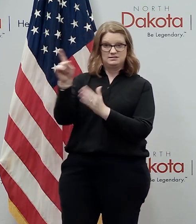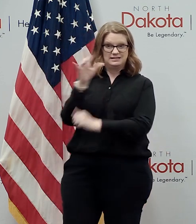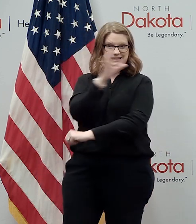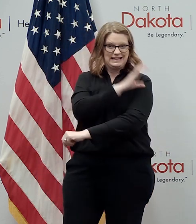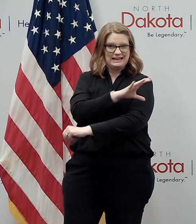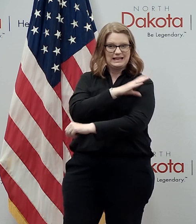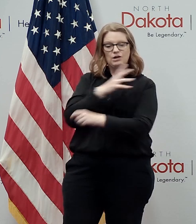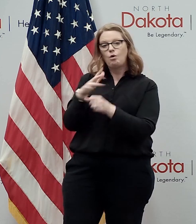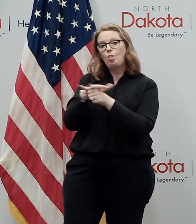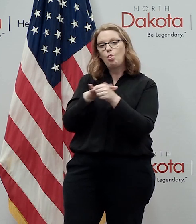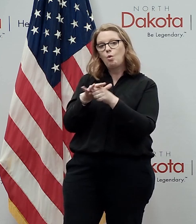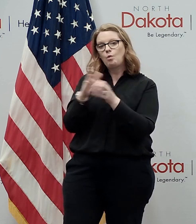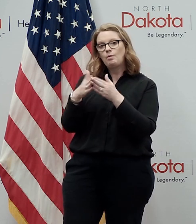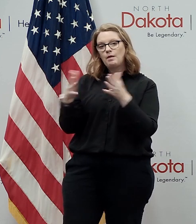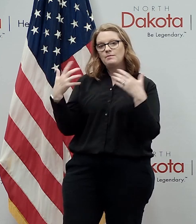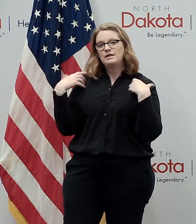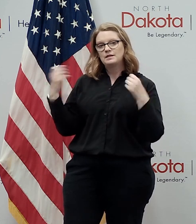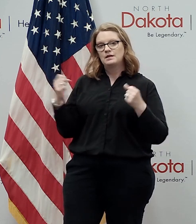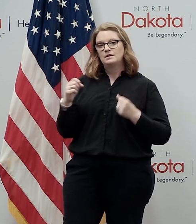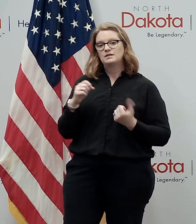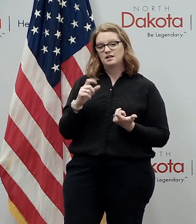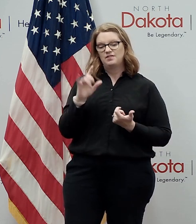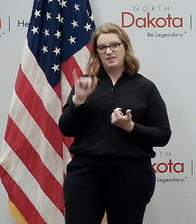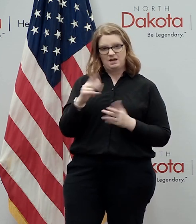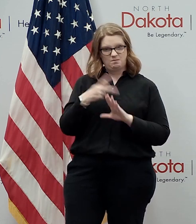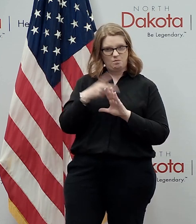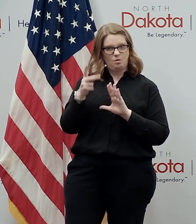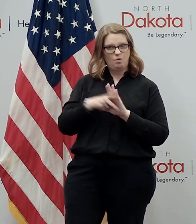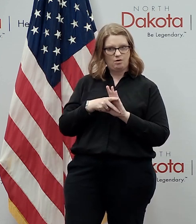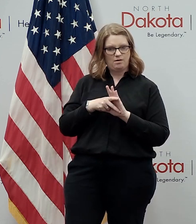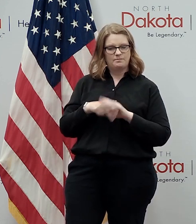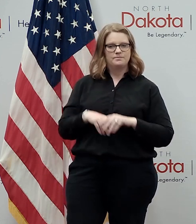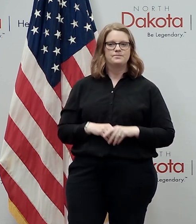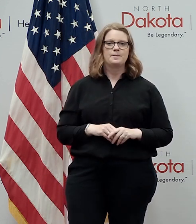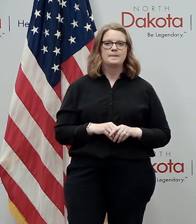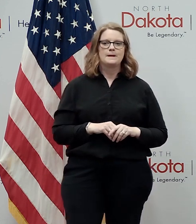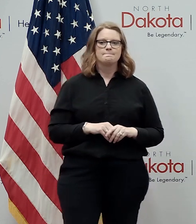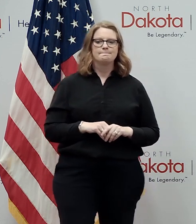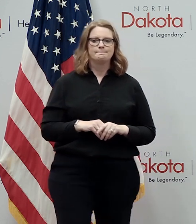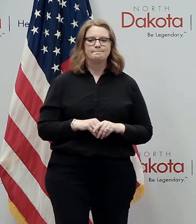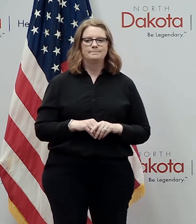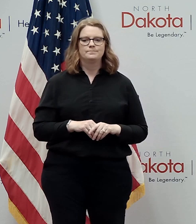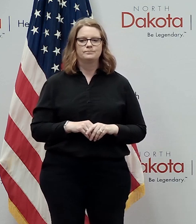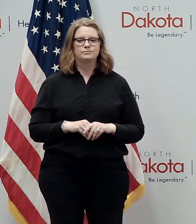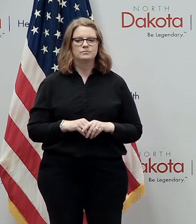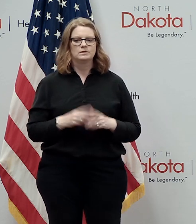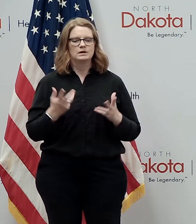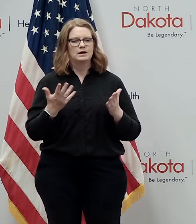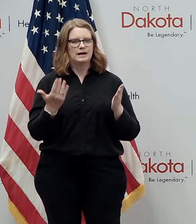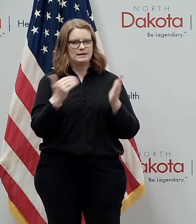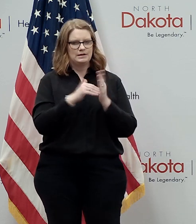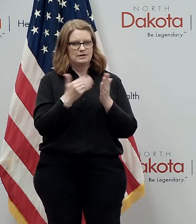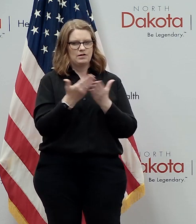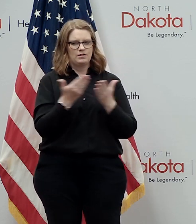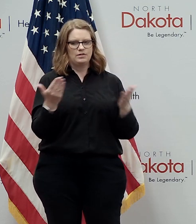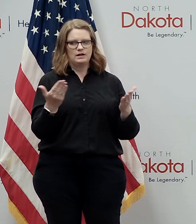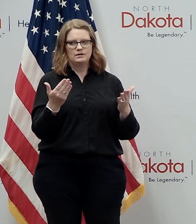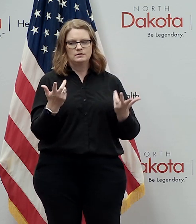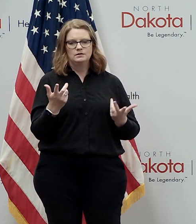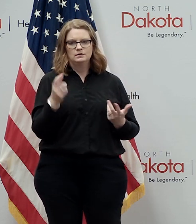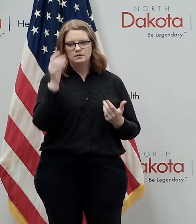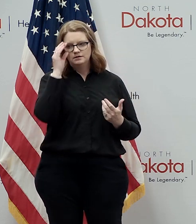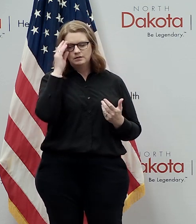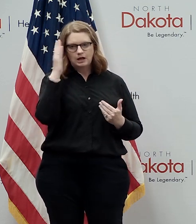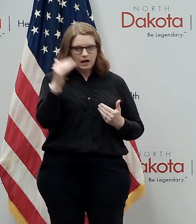local public health unit about the vfc program a couple of additional considerations don't forget